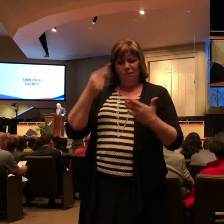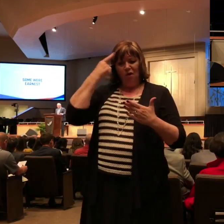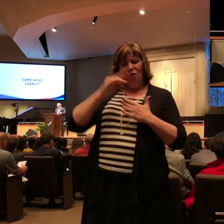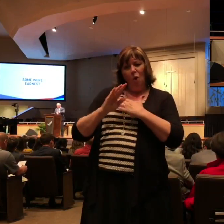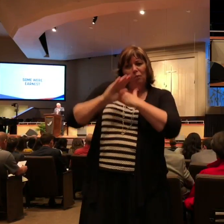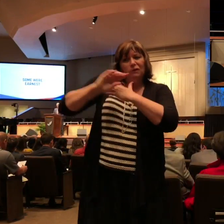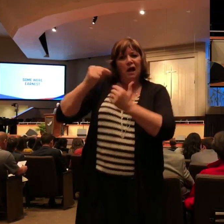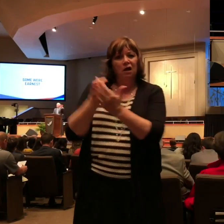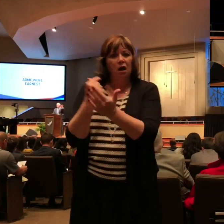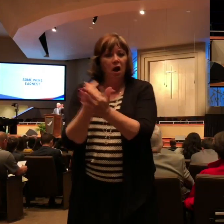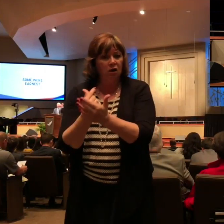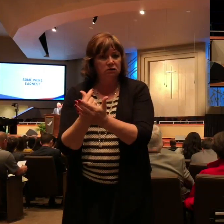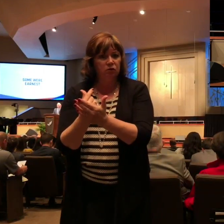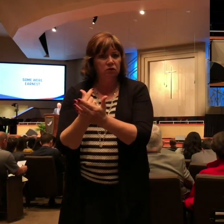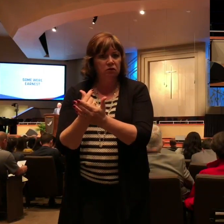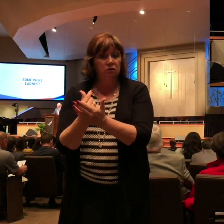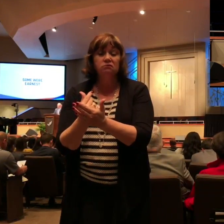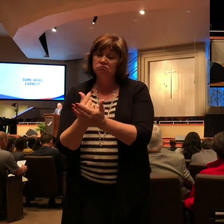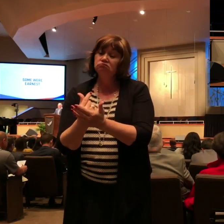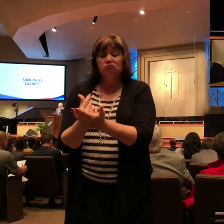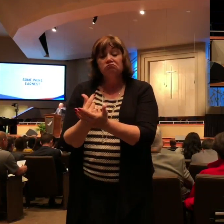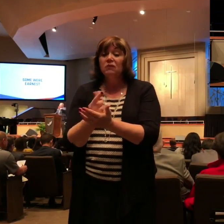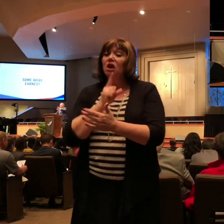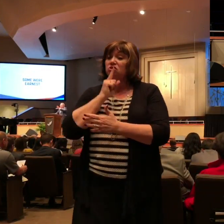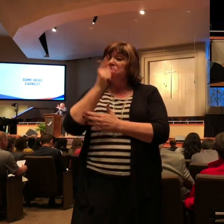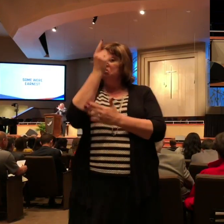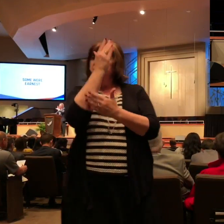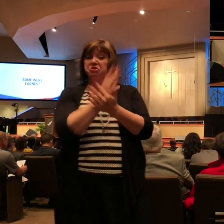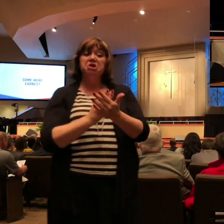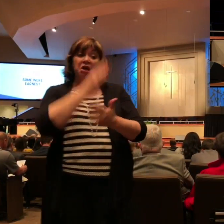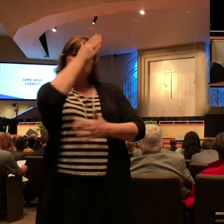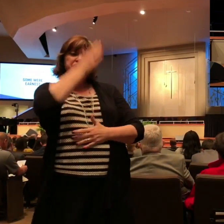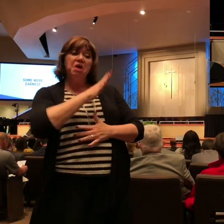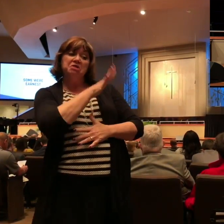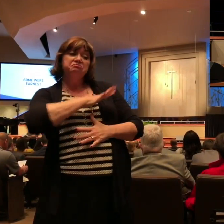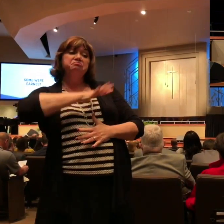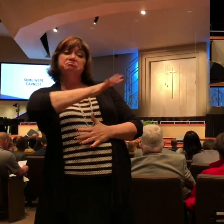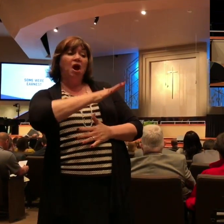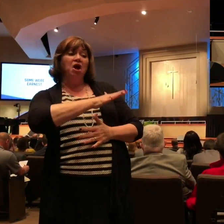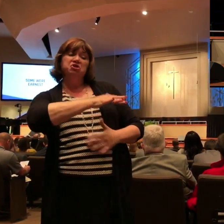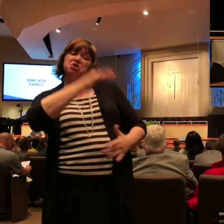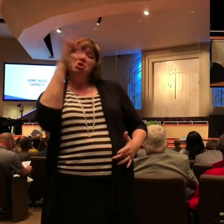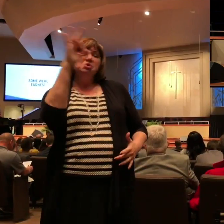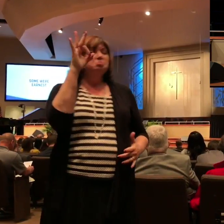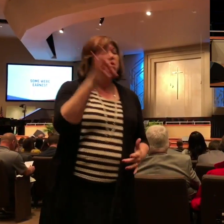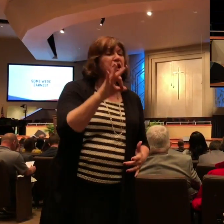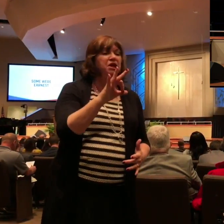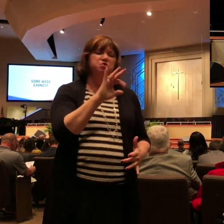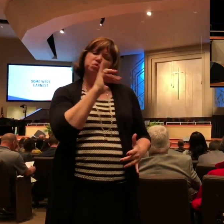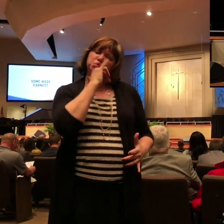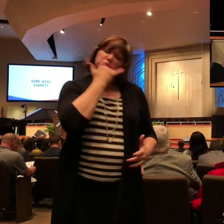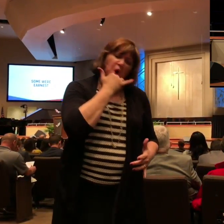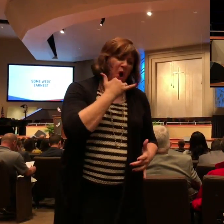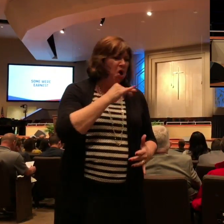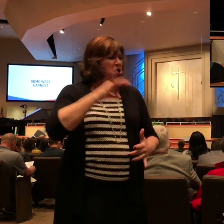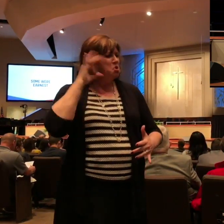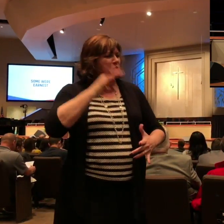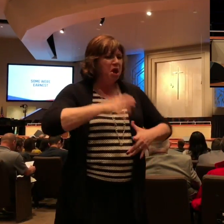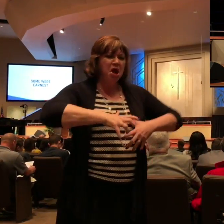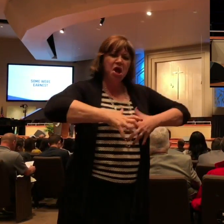Paul said, listen, there's some knuckleheads out there and they're trying to do me hurt, but there's some people out there that they want